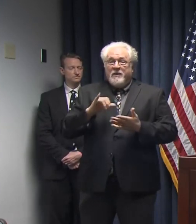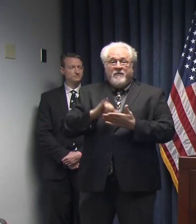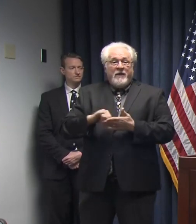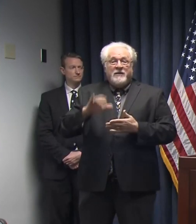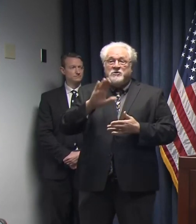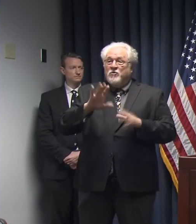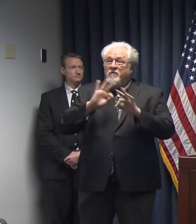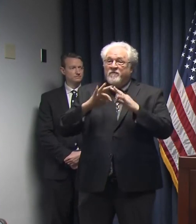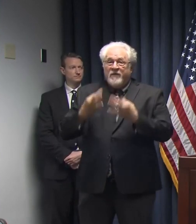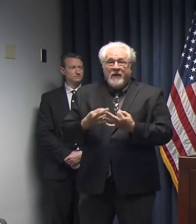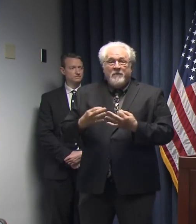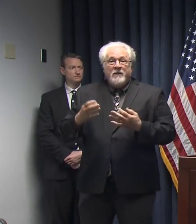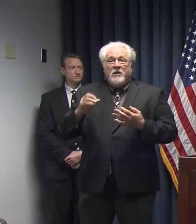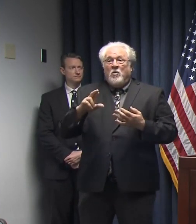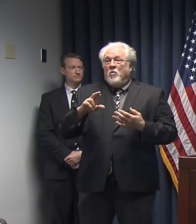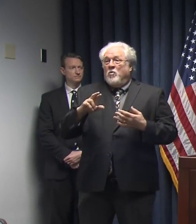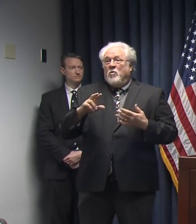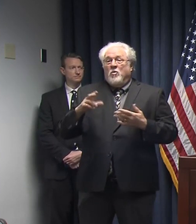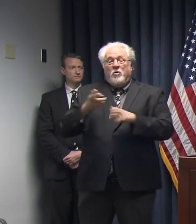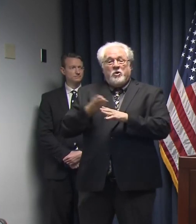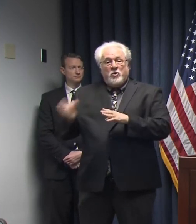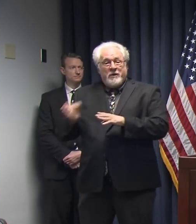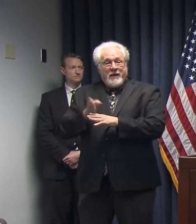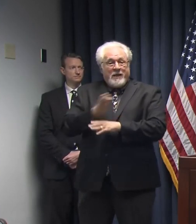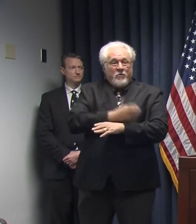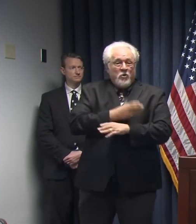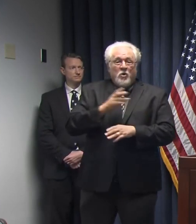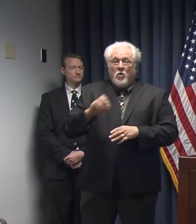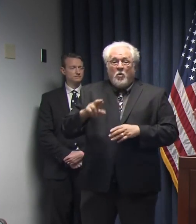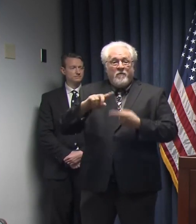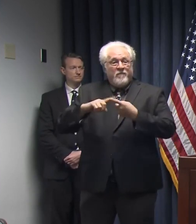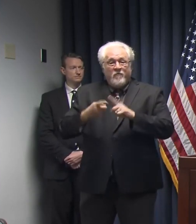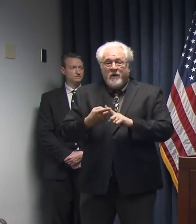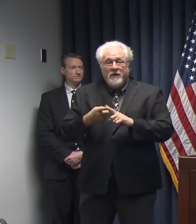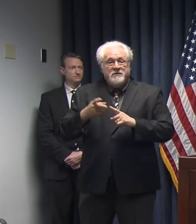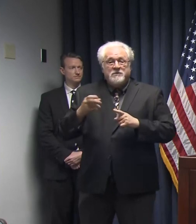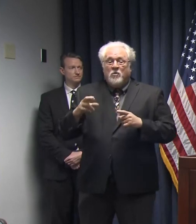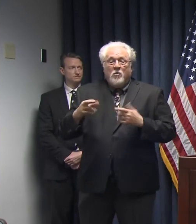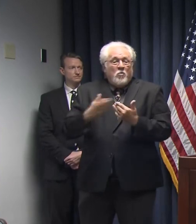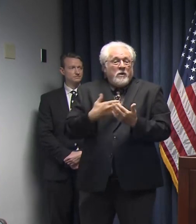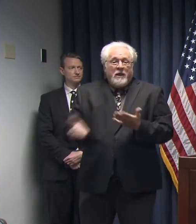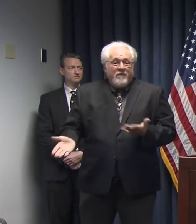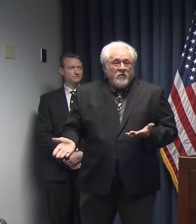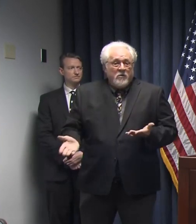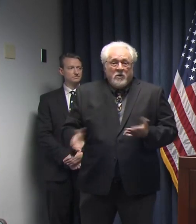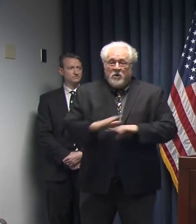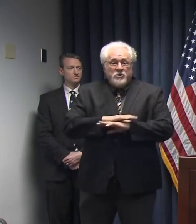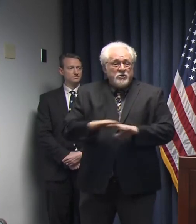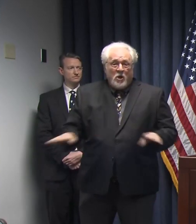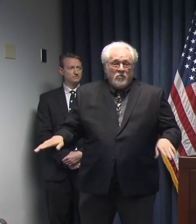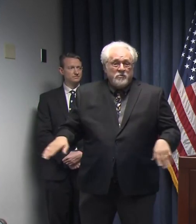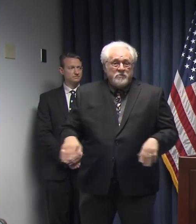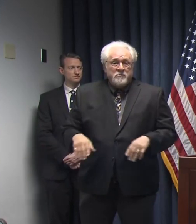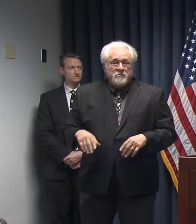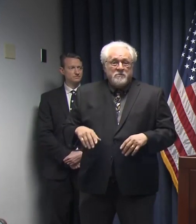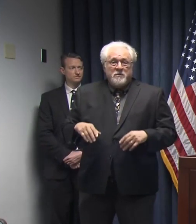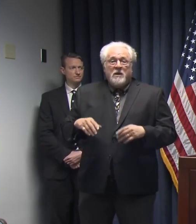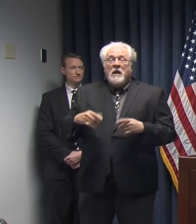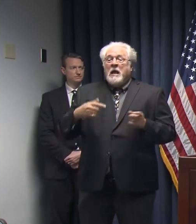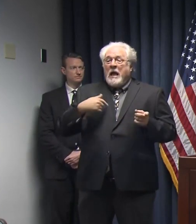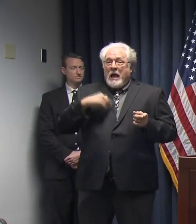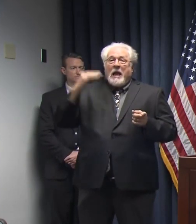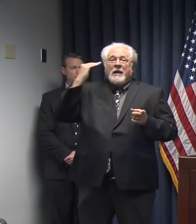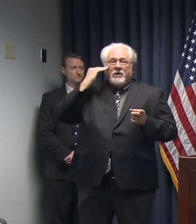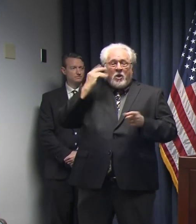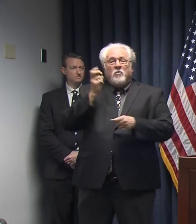family members or your neighbors or friends or whatever, just don't do it. And I know